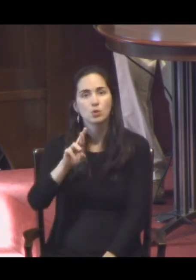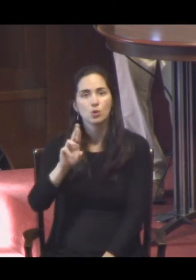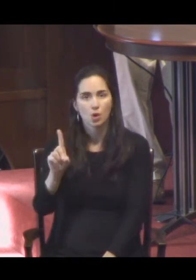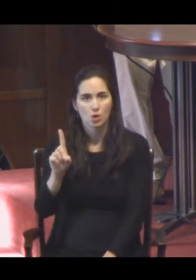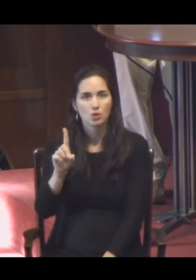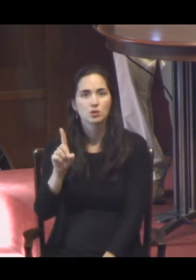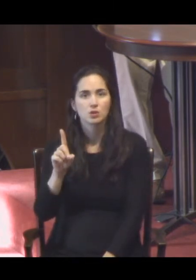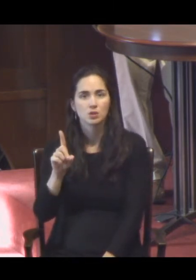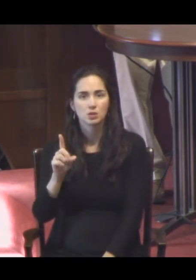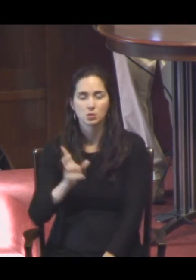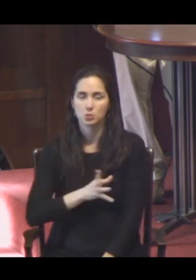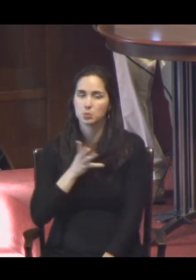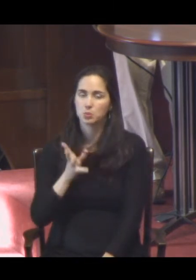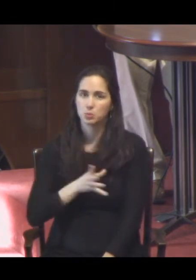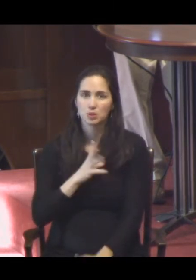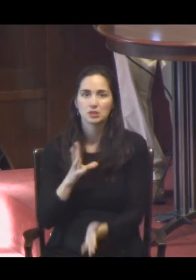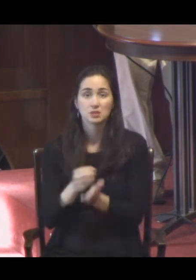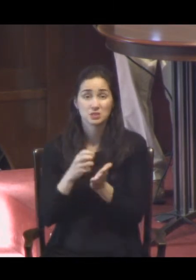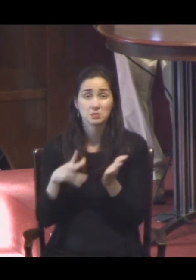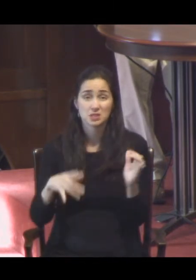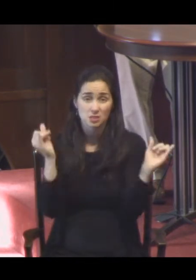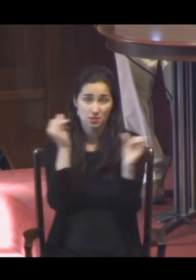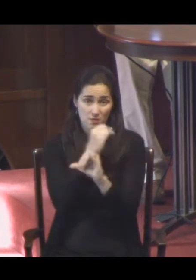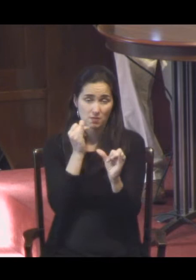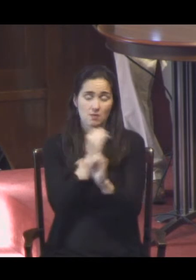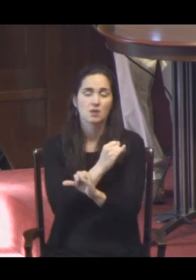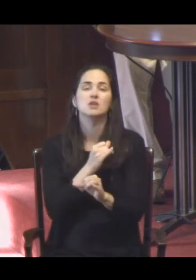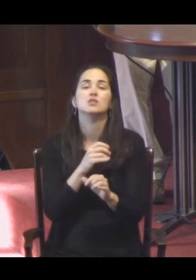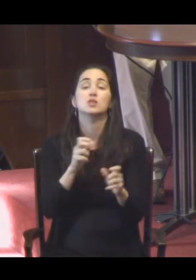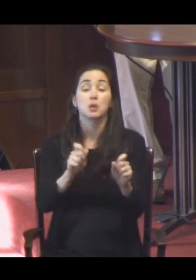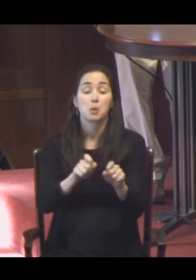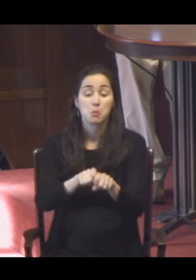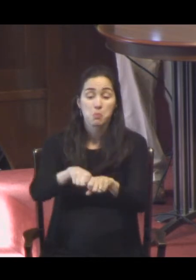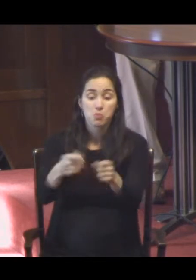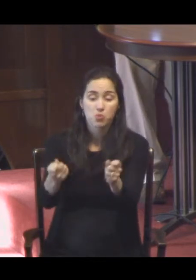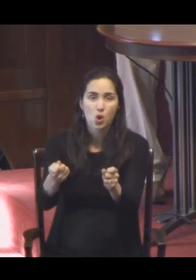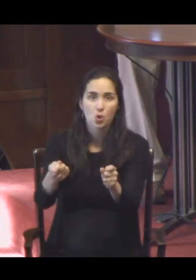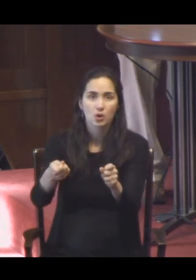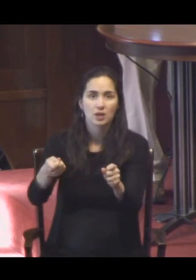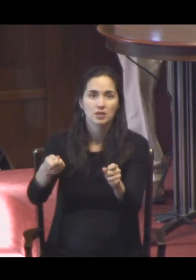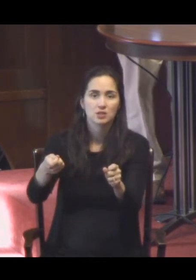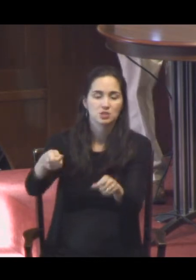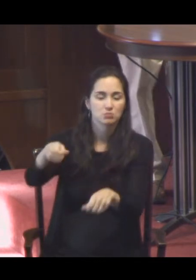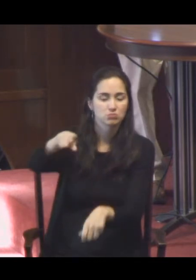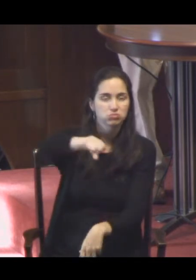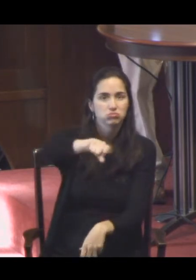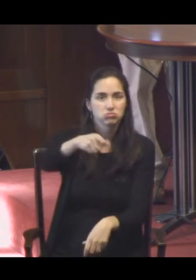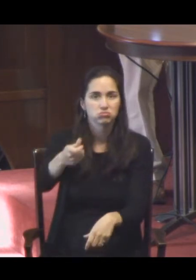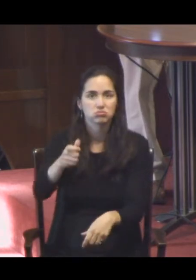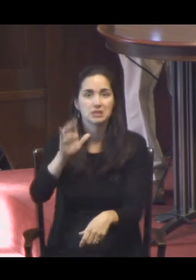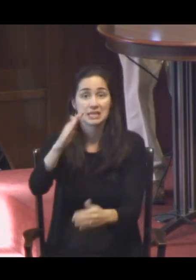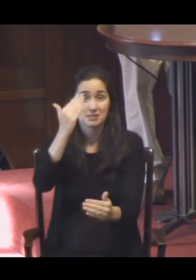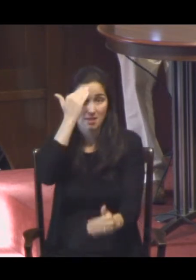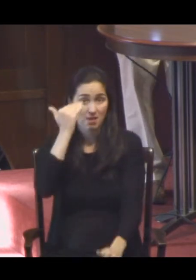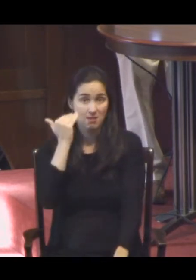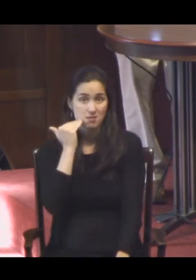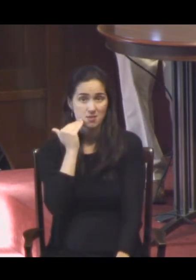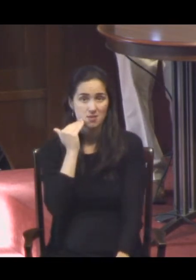And she broke the vial and poured it over his head. But some were indignantly remarking to one another, why has this perfume been